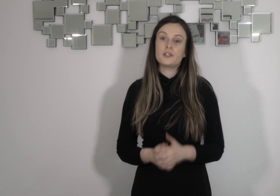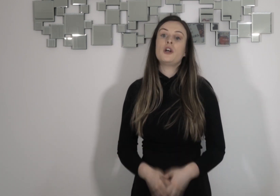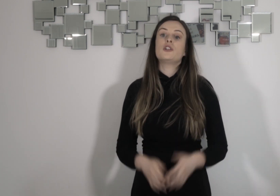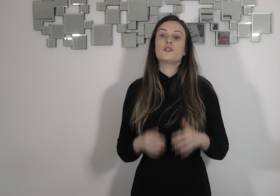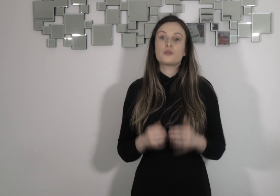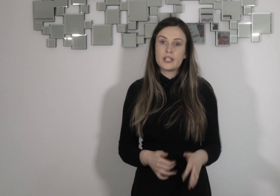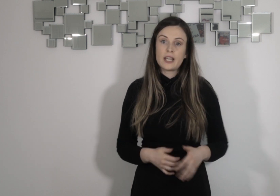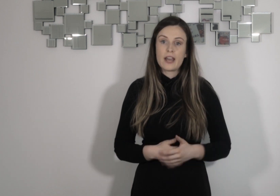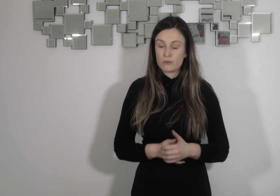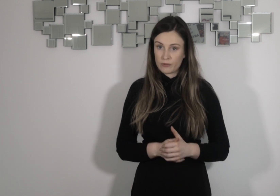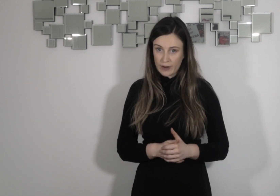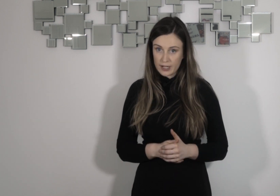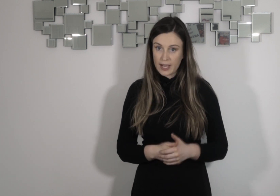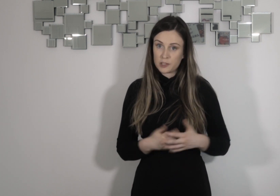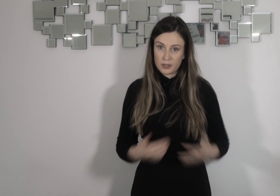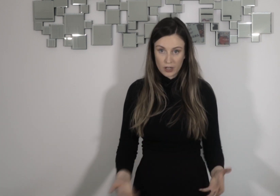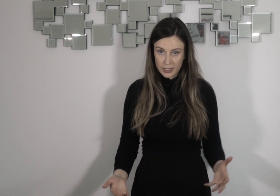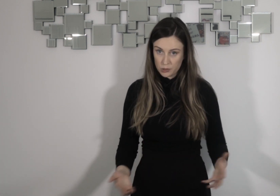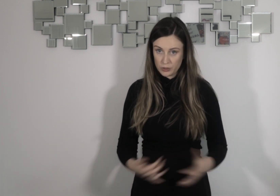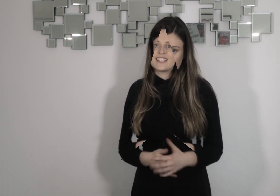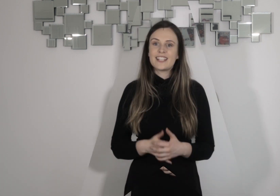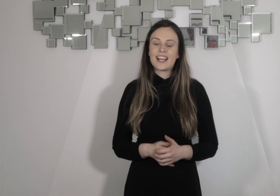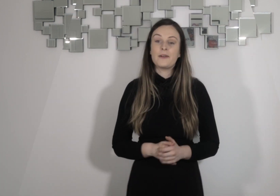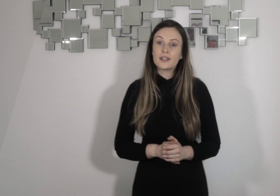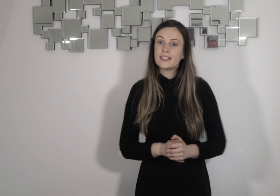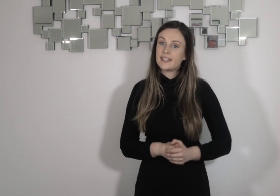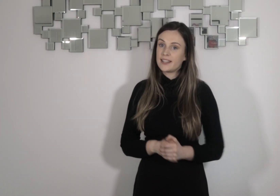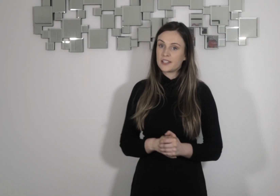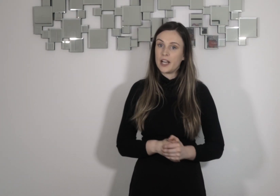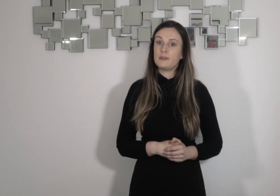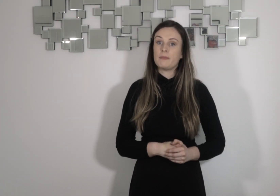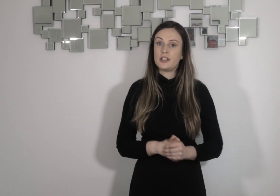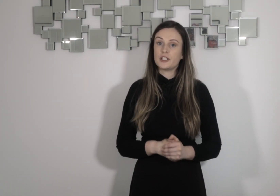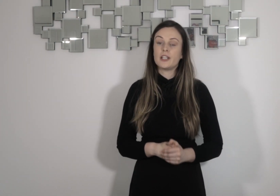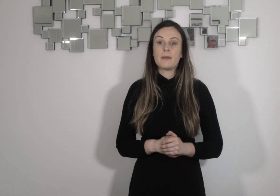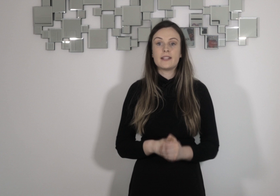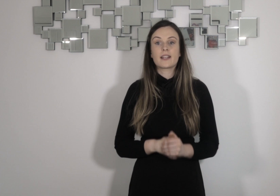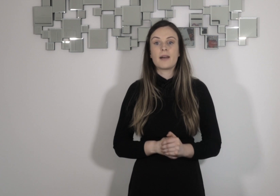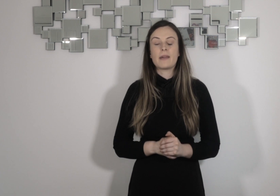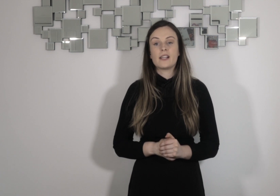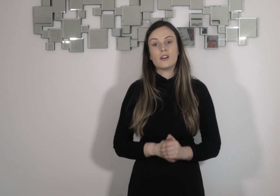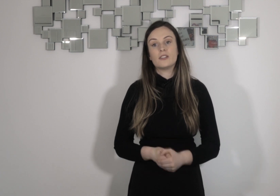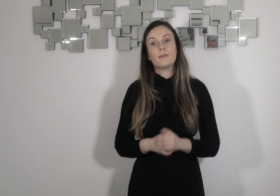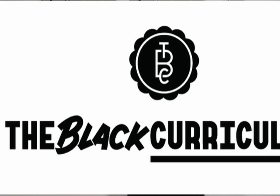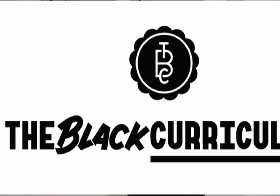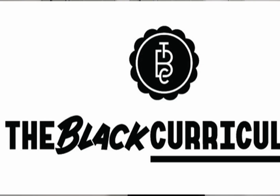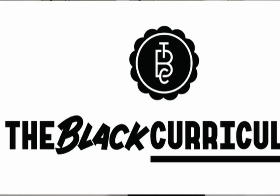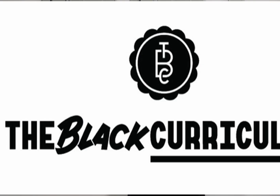to treat everyone fairly and to be kind to one another. I wanted to take the time to mention an amazing campaign called the Black Curriculum.